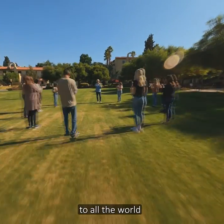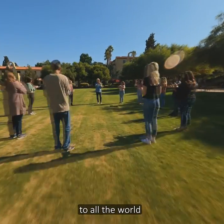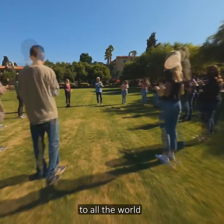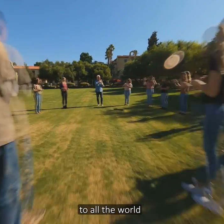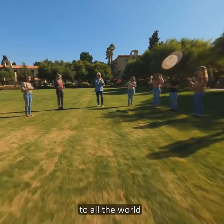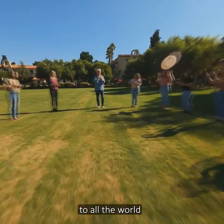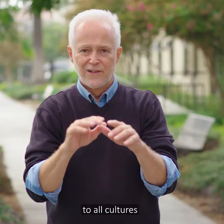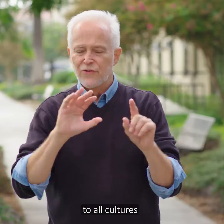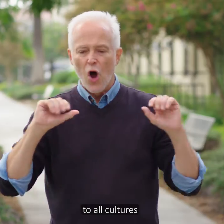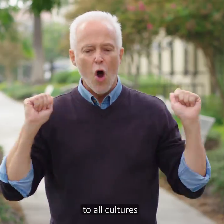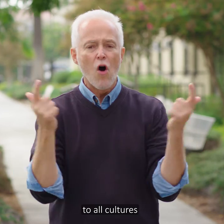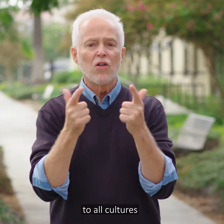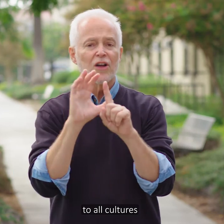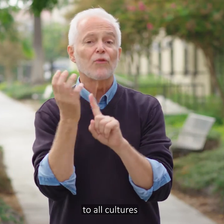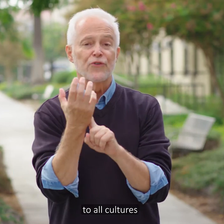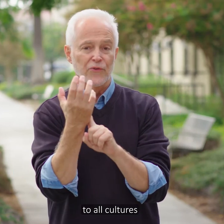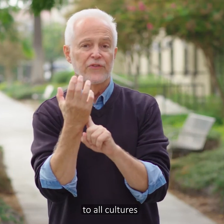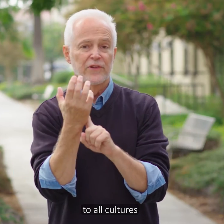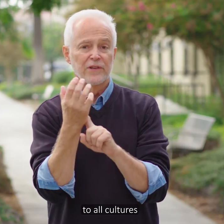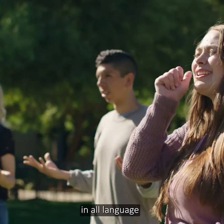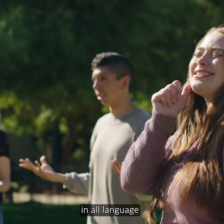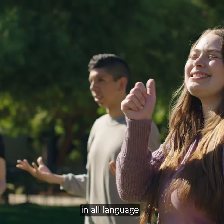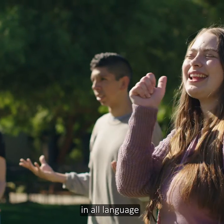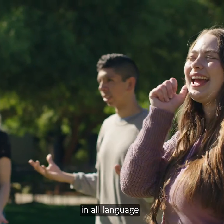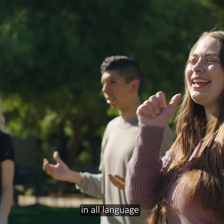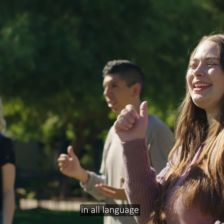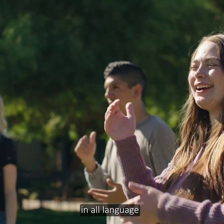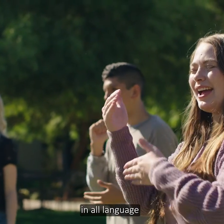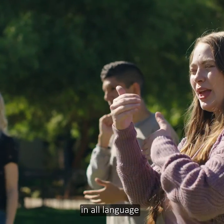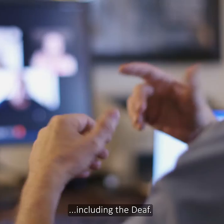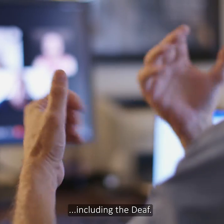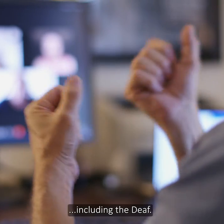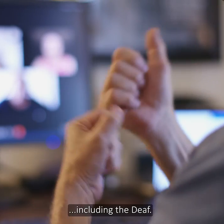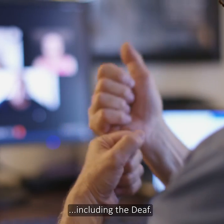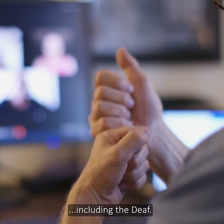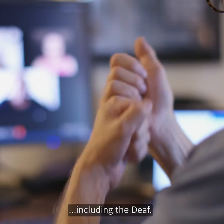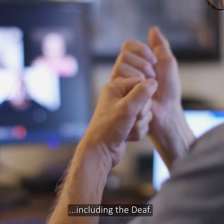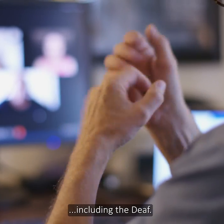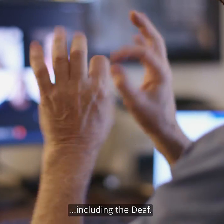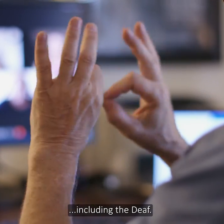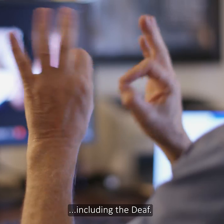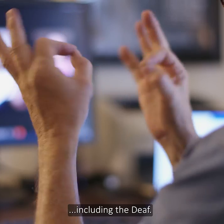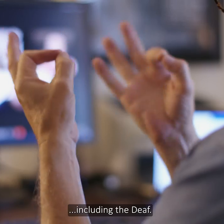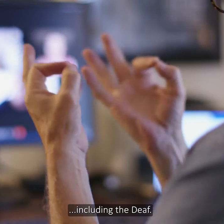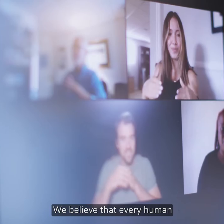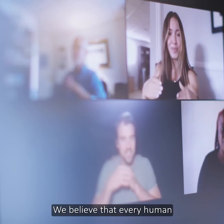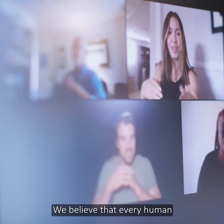world, to all cultures and all languages, including the deaf. We believe